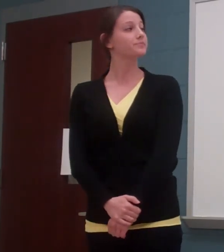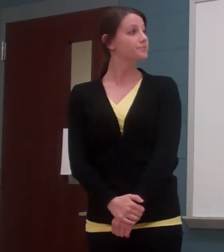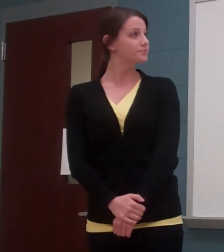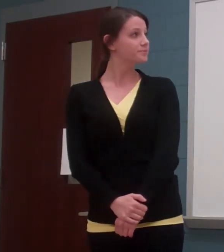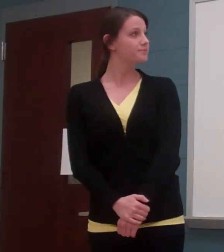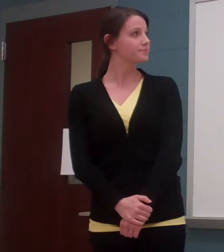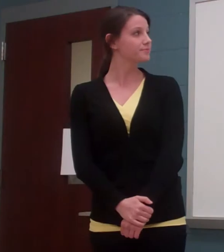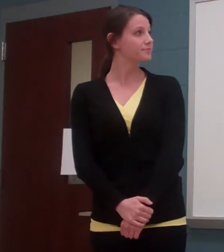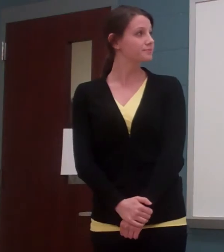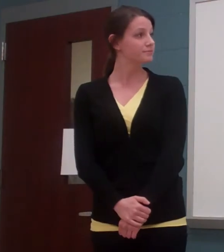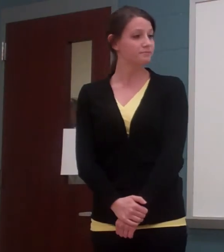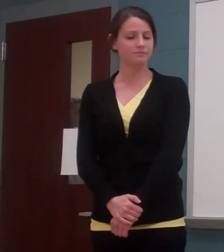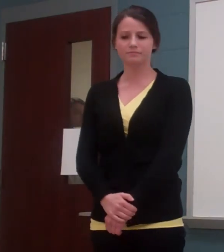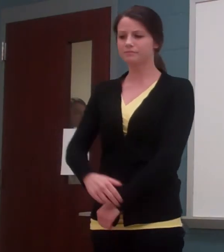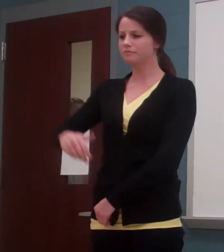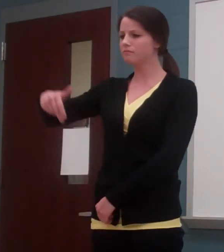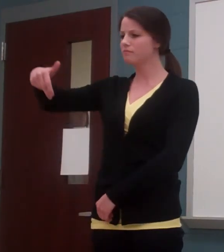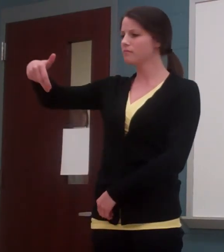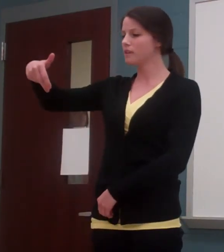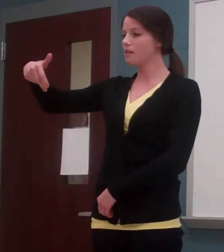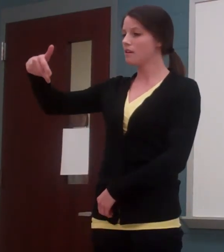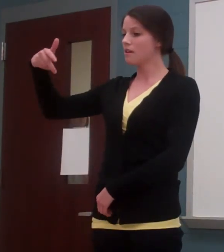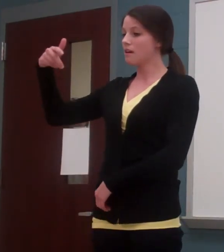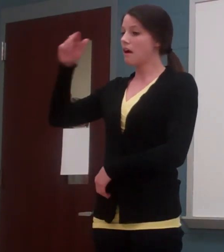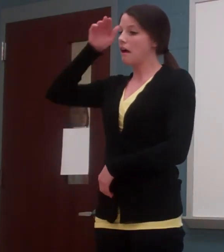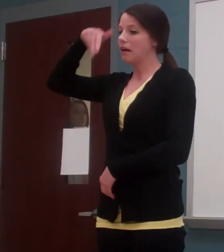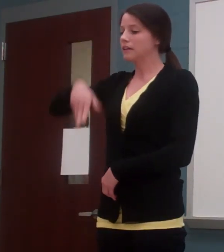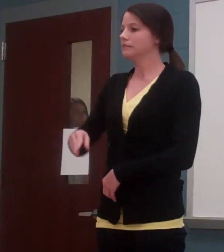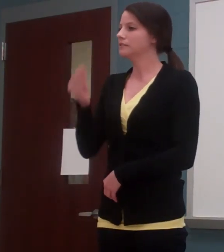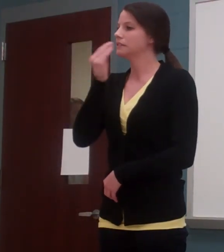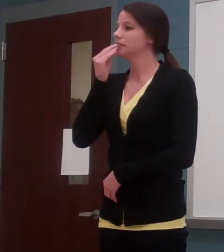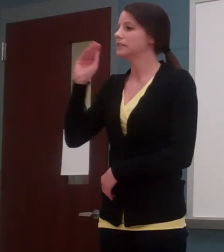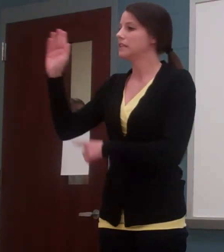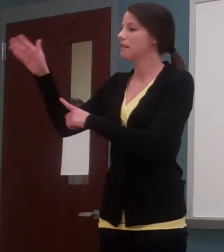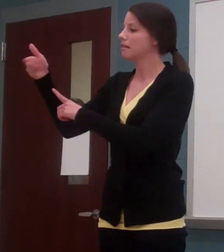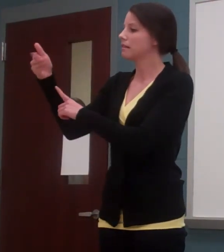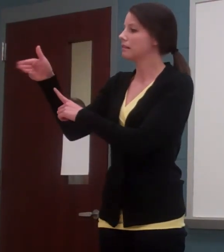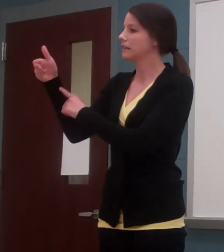The clay also helps absorb the toxins found in many leaves the elephants eat.